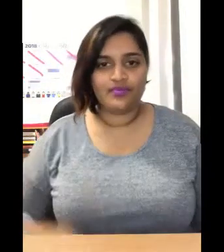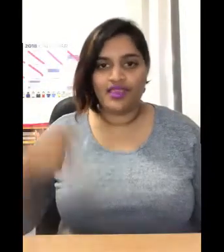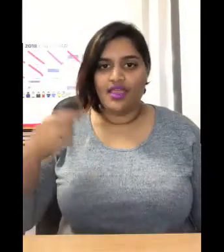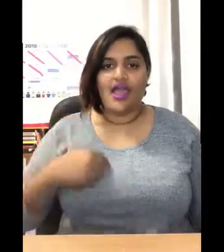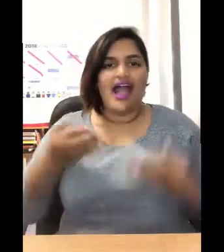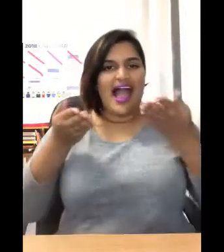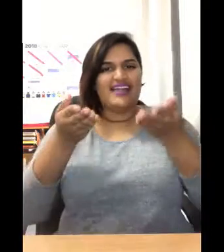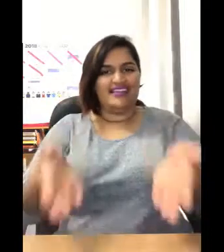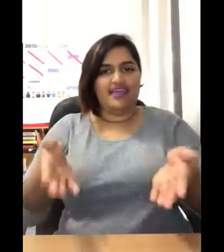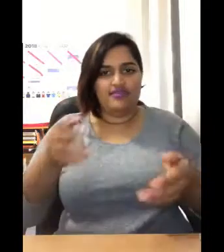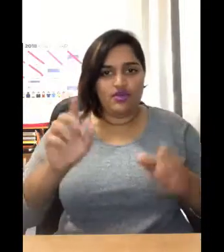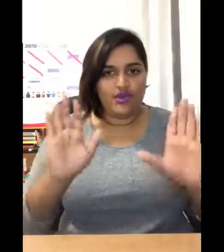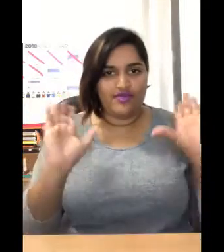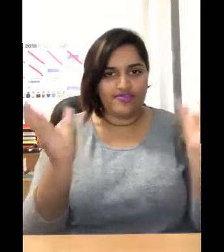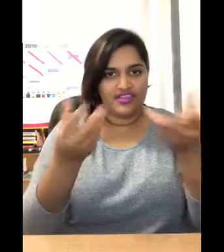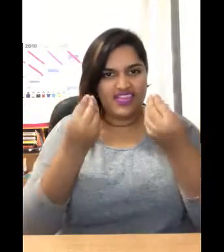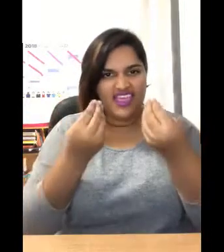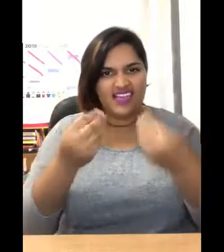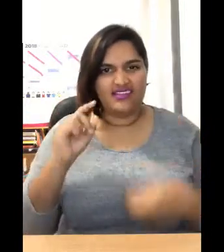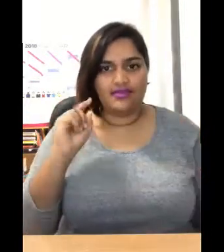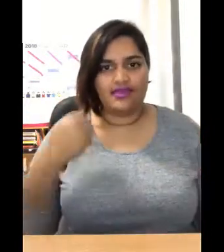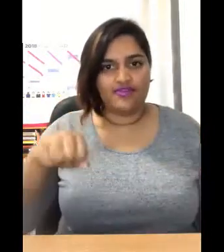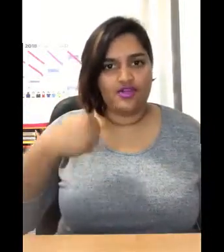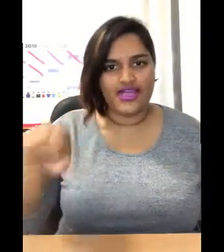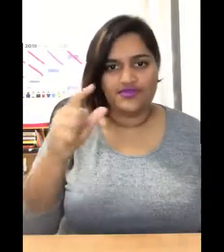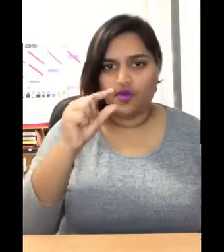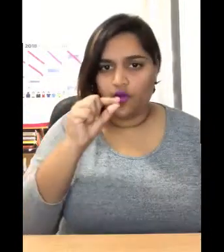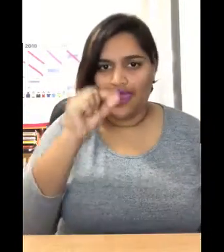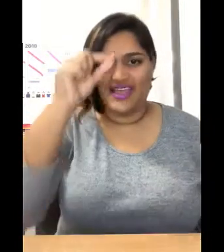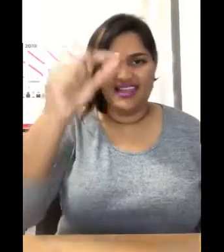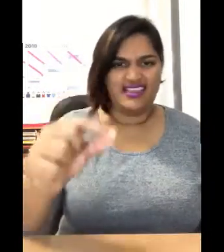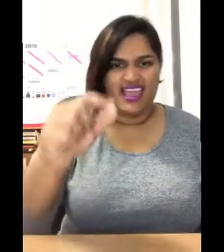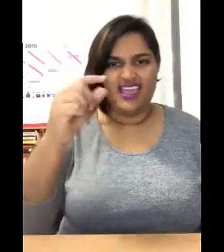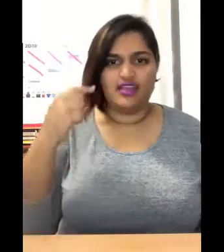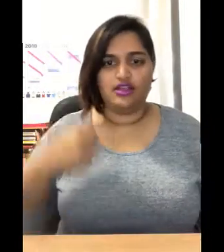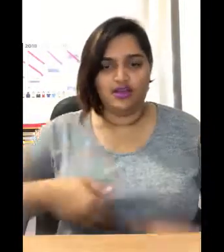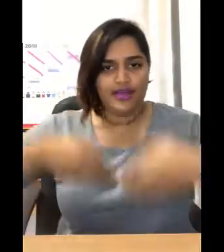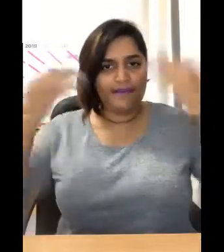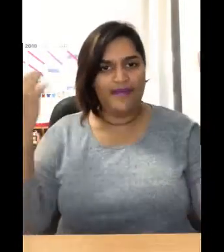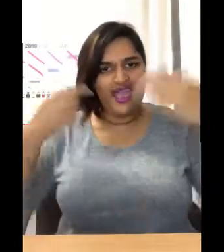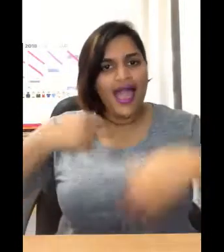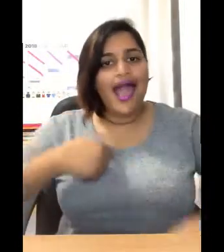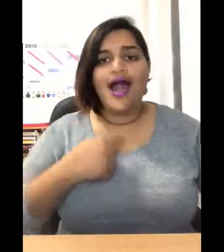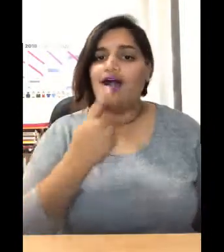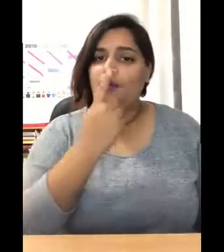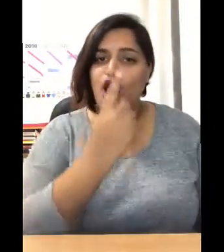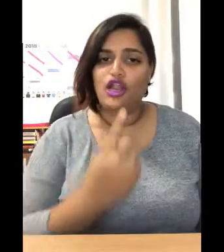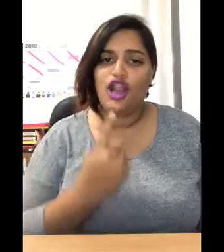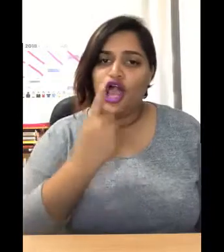I gave you everything and never asked for anything and look at me, I'm all alone.